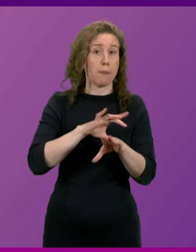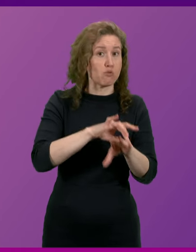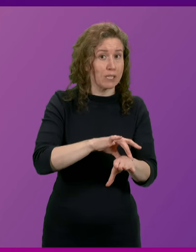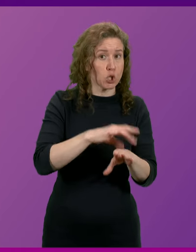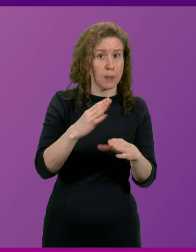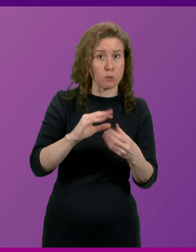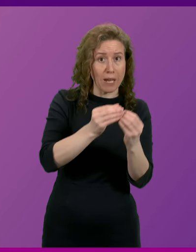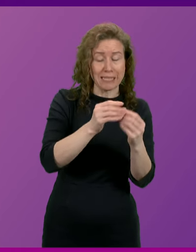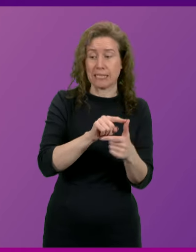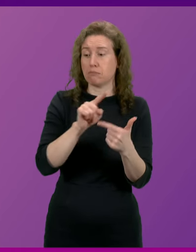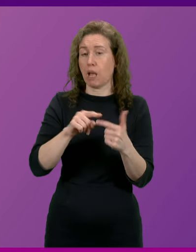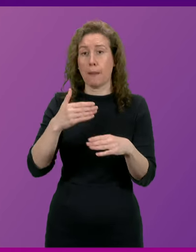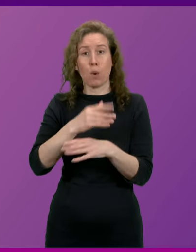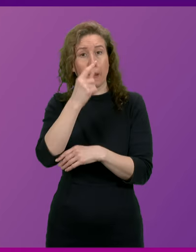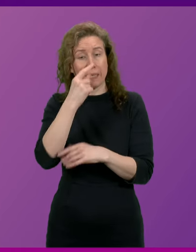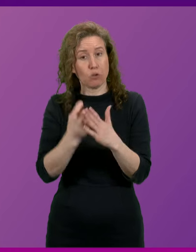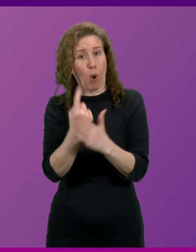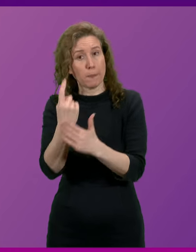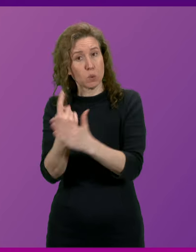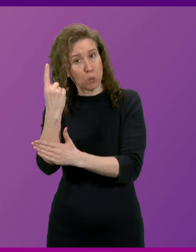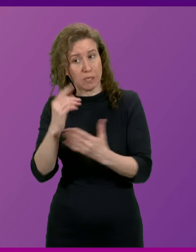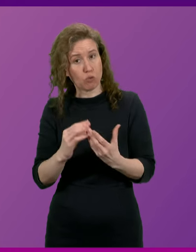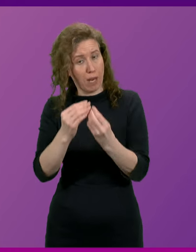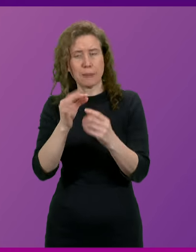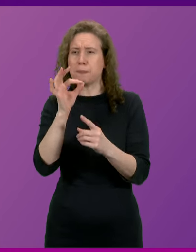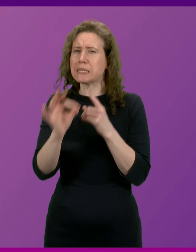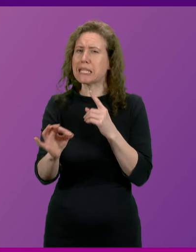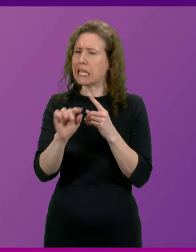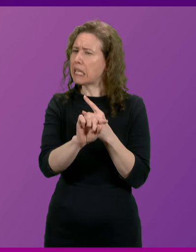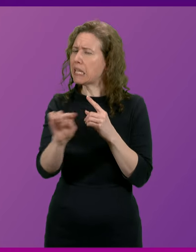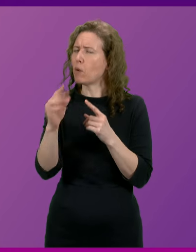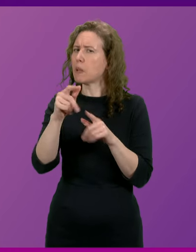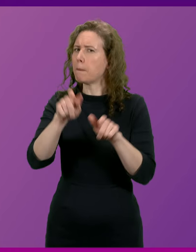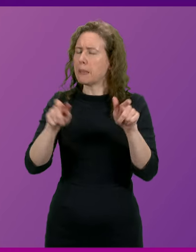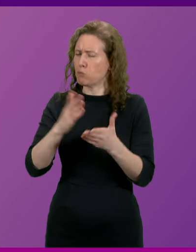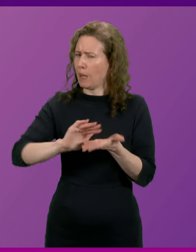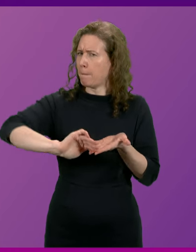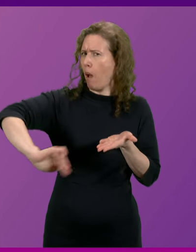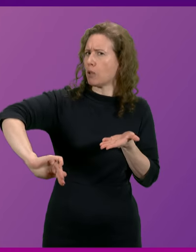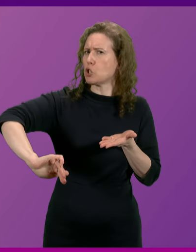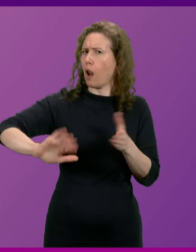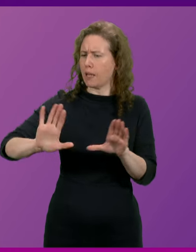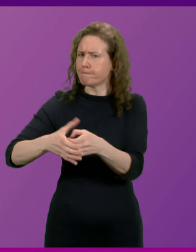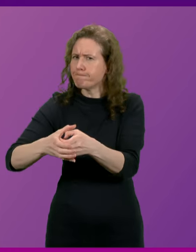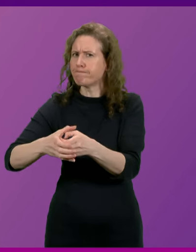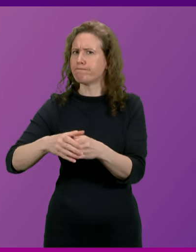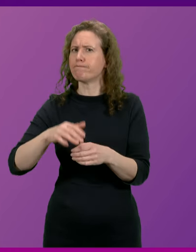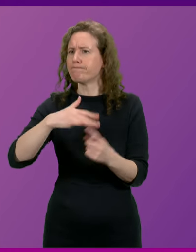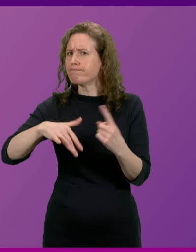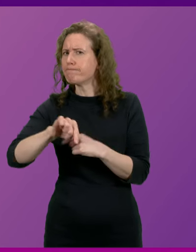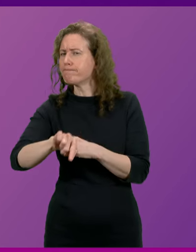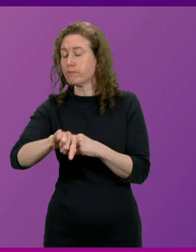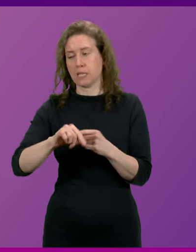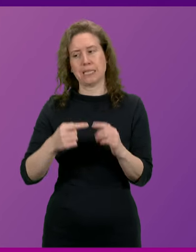have been created, the employability opportunities that have been created, particularly for some of the most marginalised groups in our society. of course it is